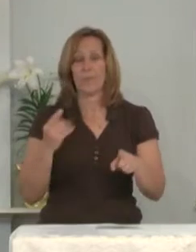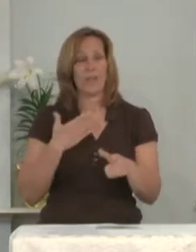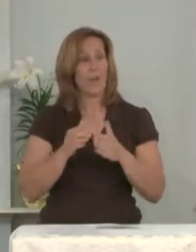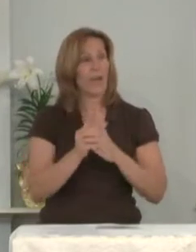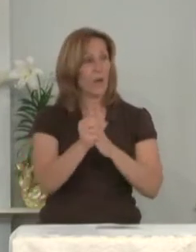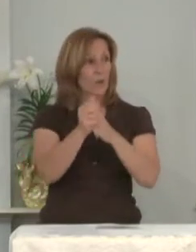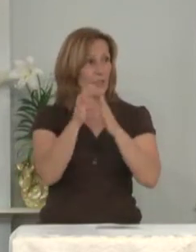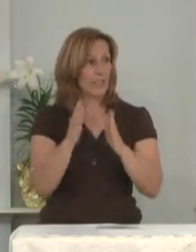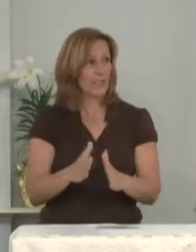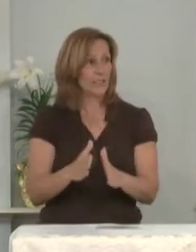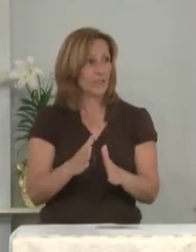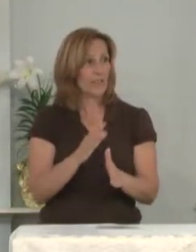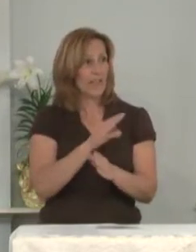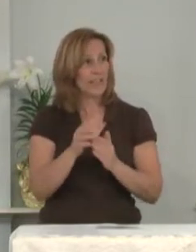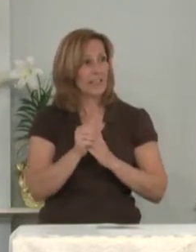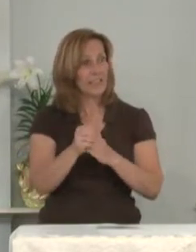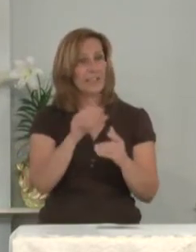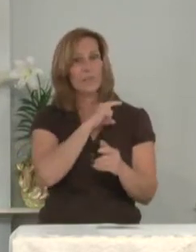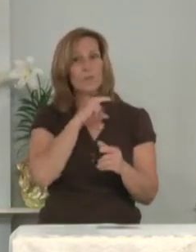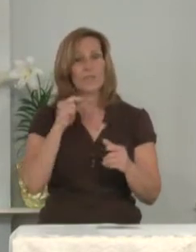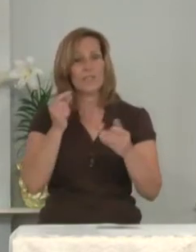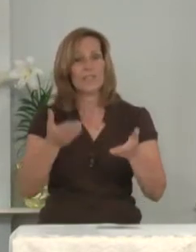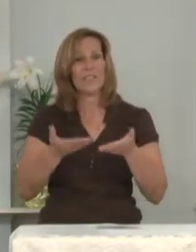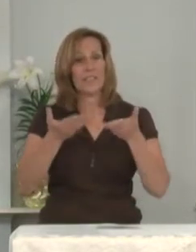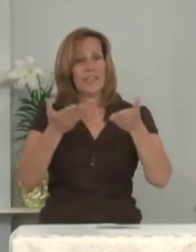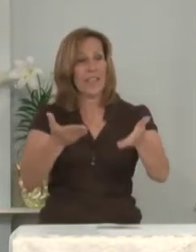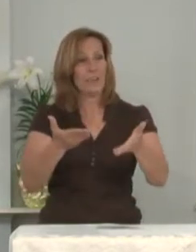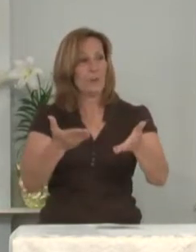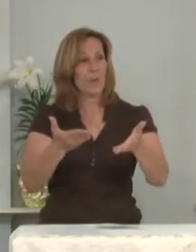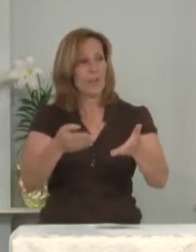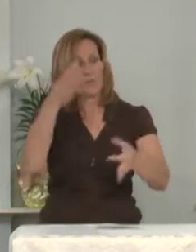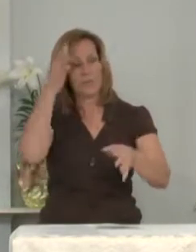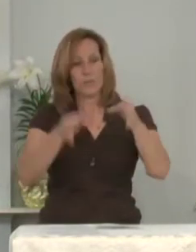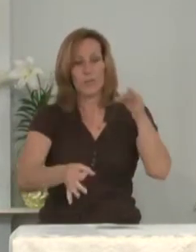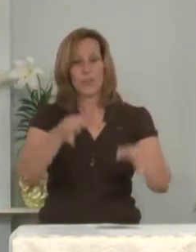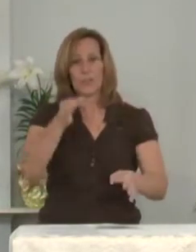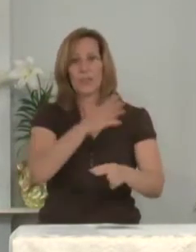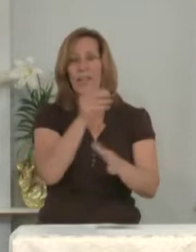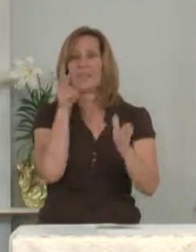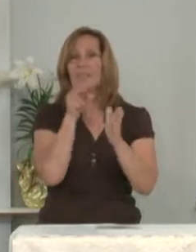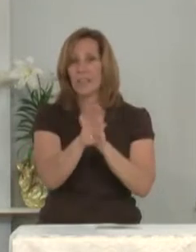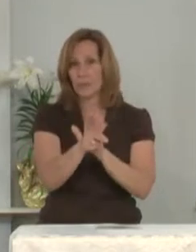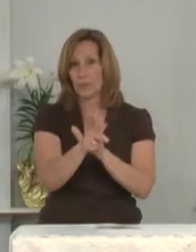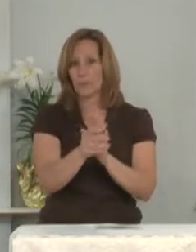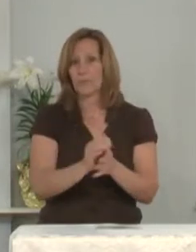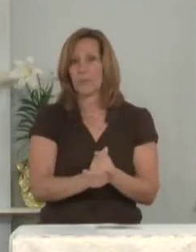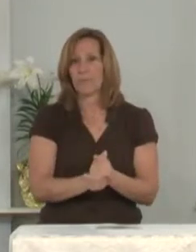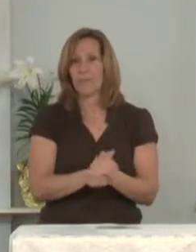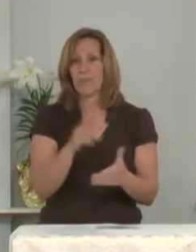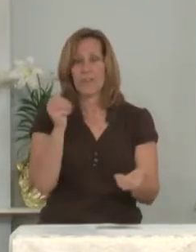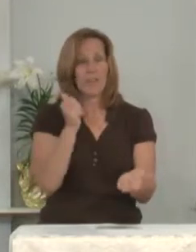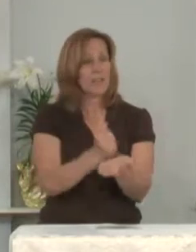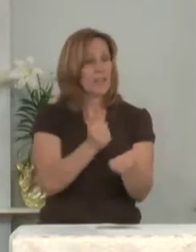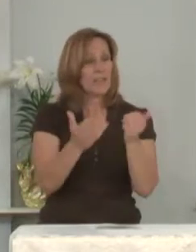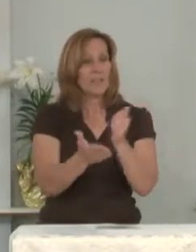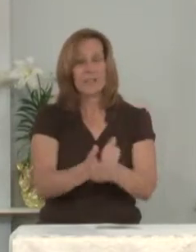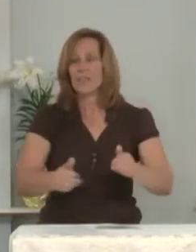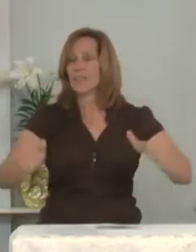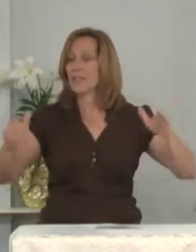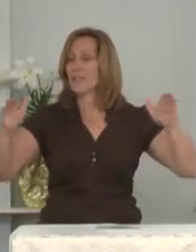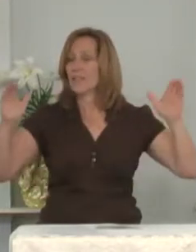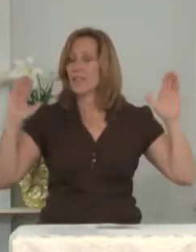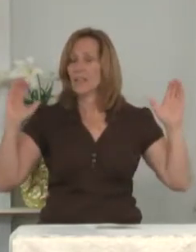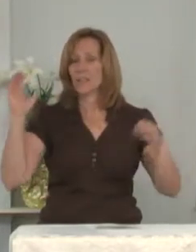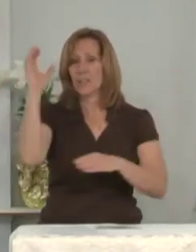leaders and the leading priests gave him a way to be judged and killed. They nailed Jesus to a